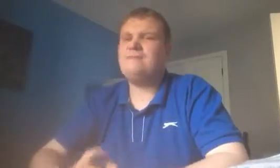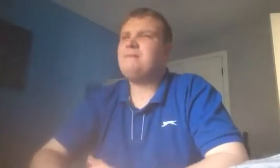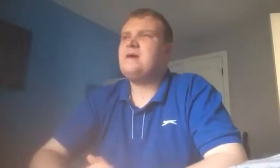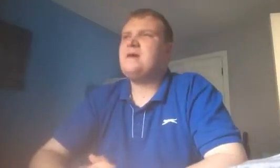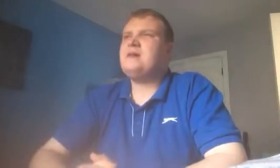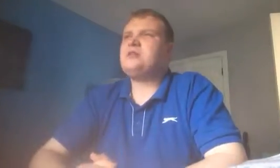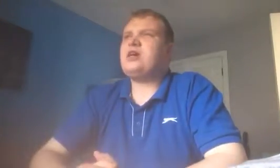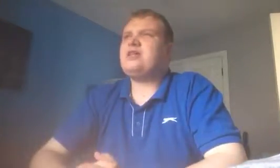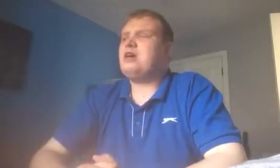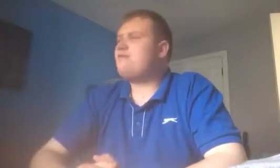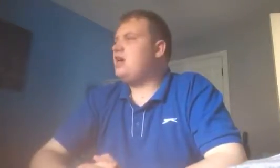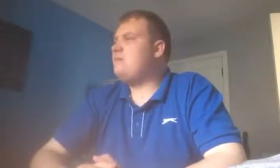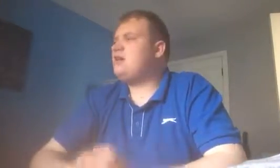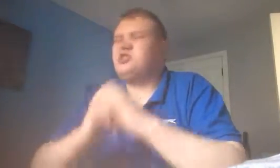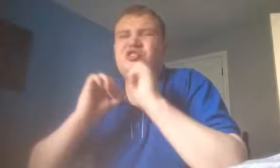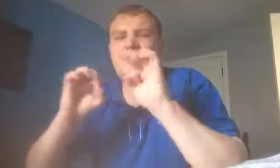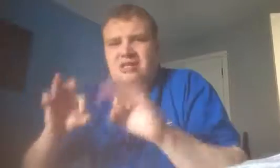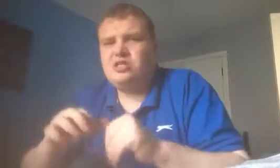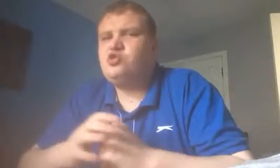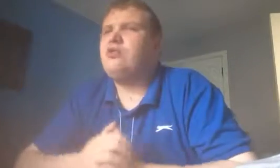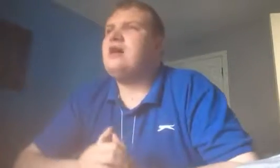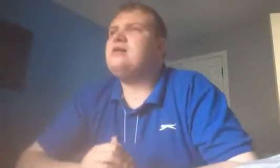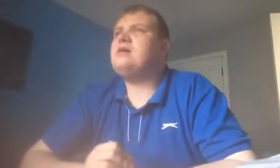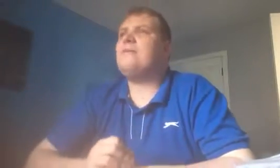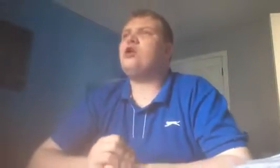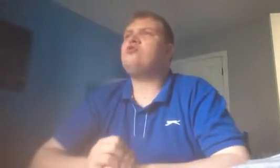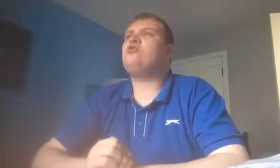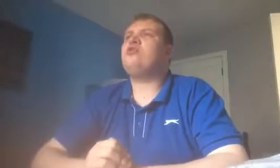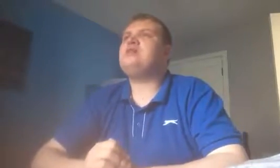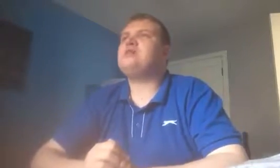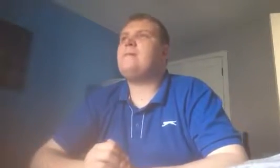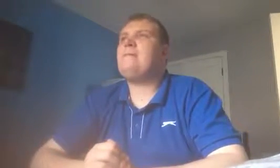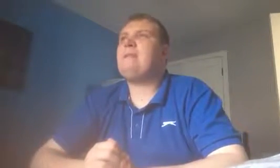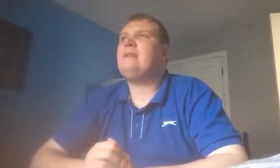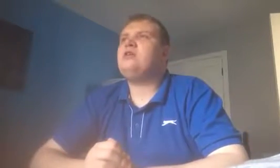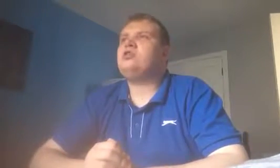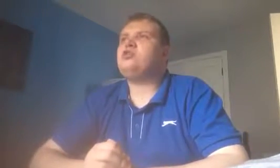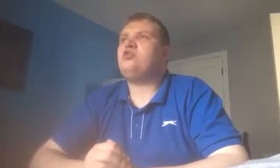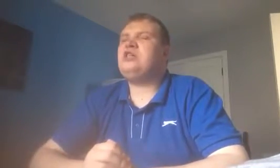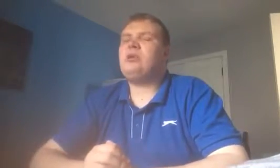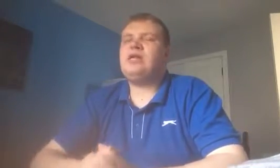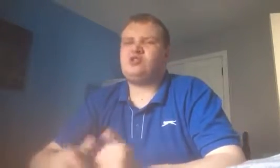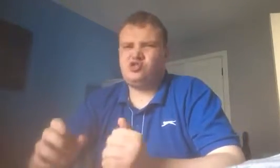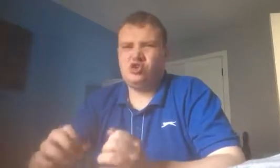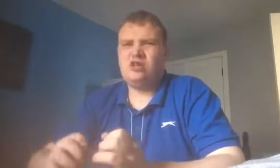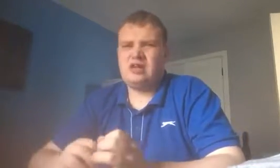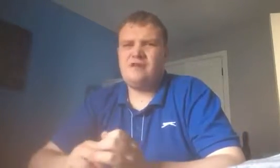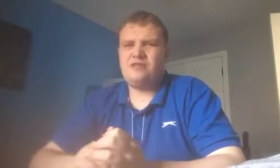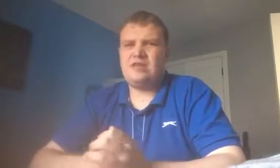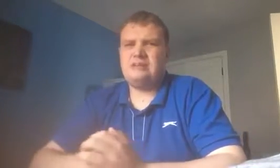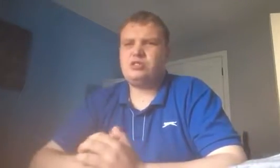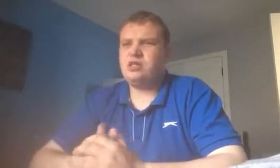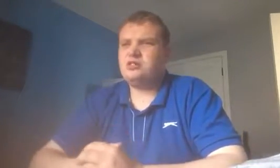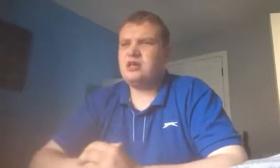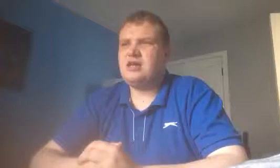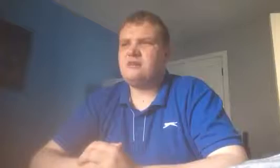Second half came. Germany did show that. Marco Reus scored an equaliser shortly after the game started again.